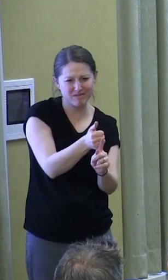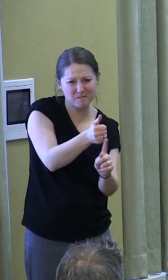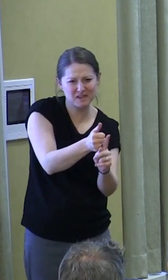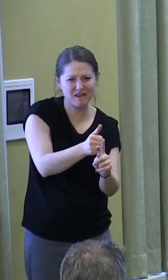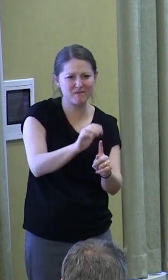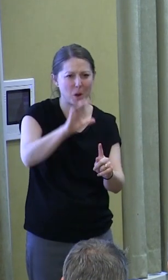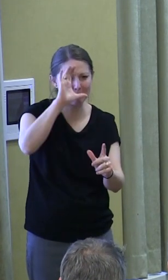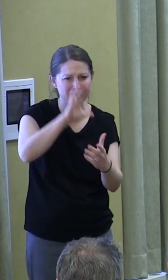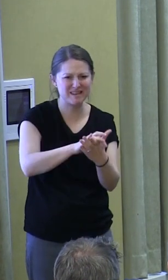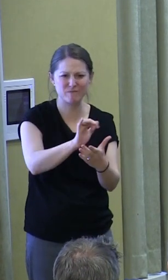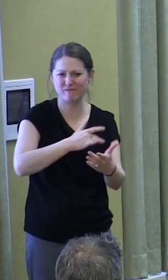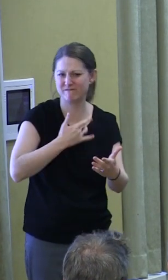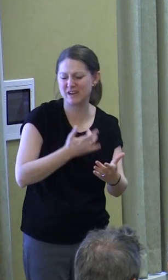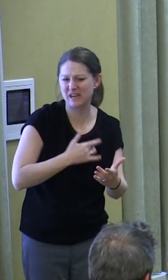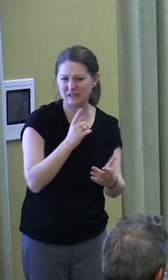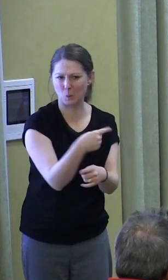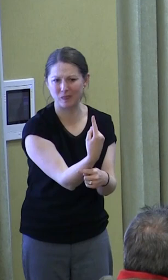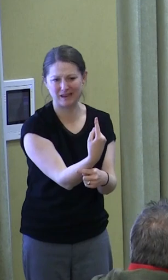or feelings.